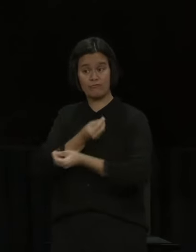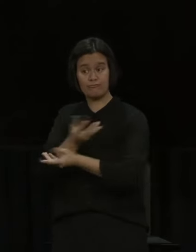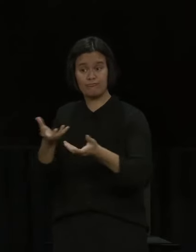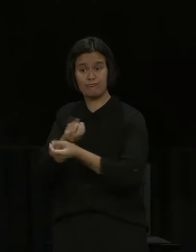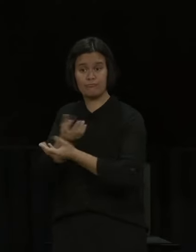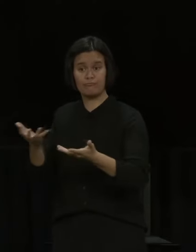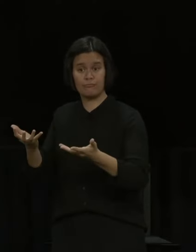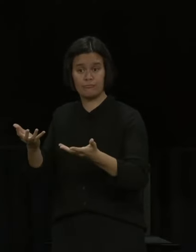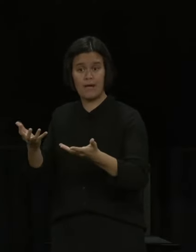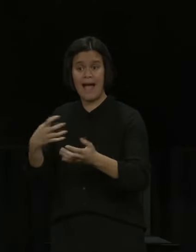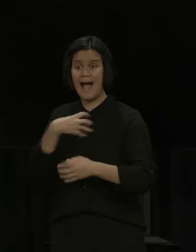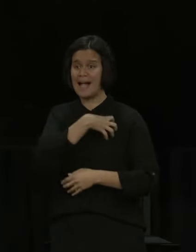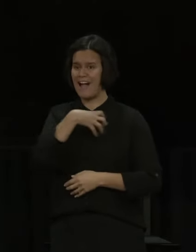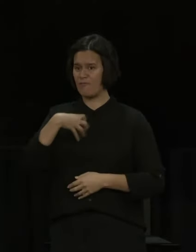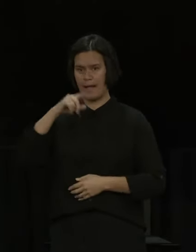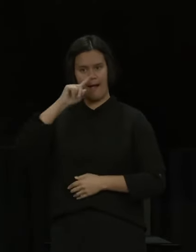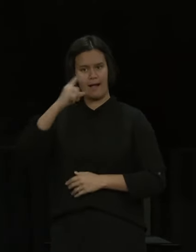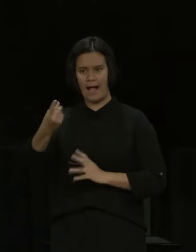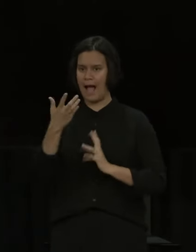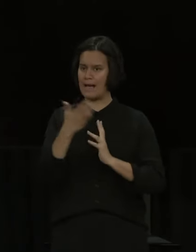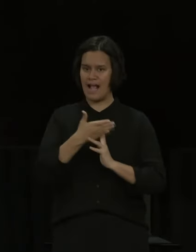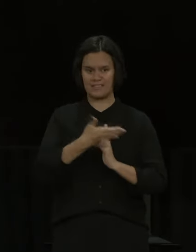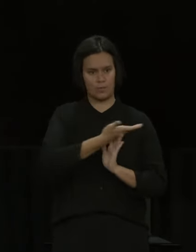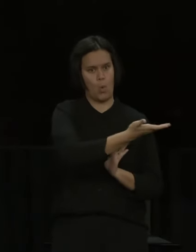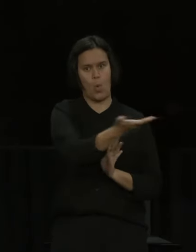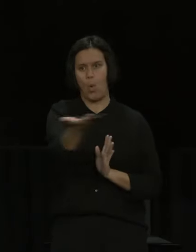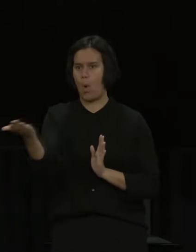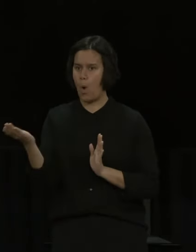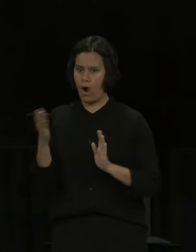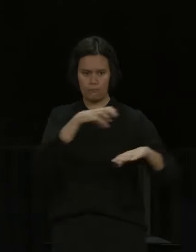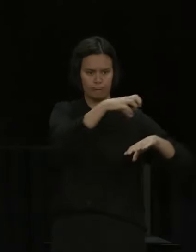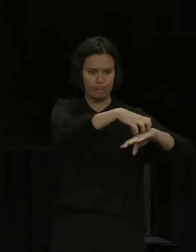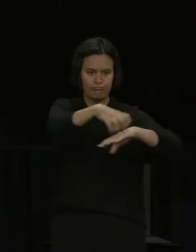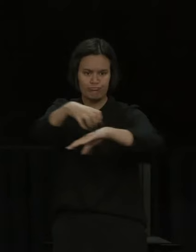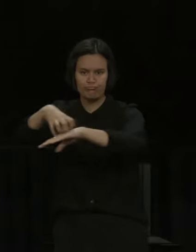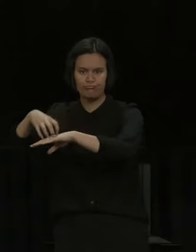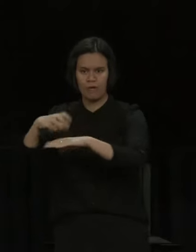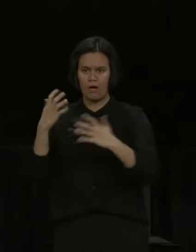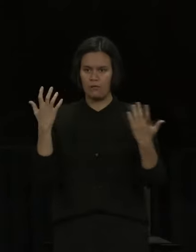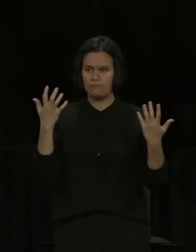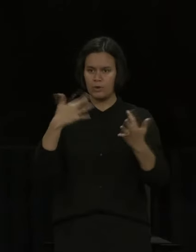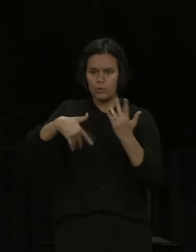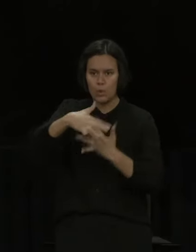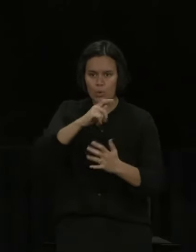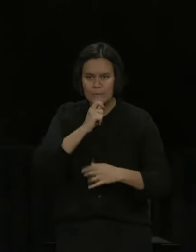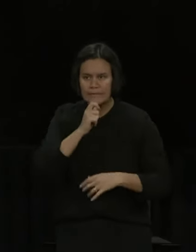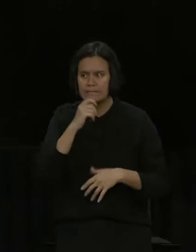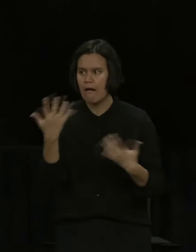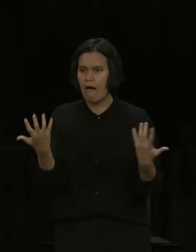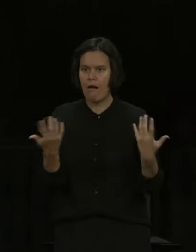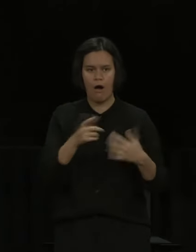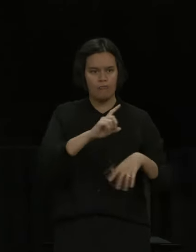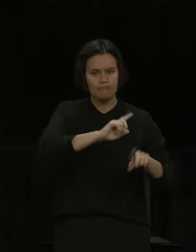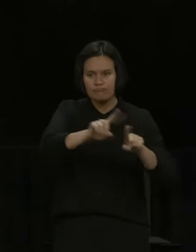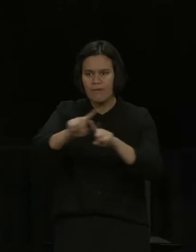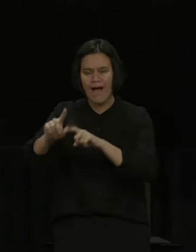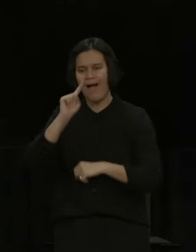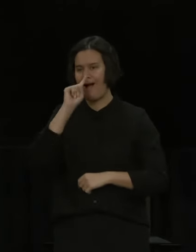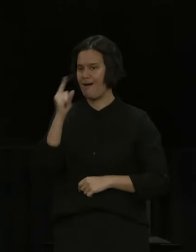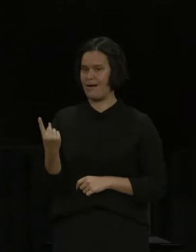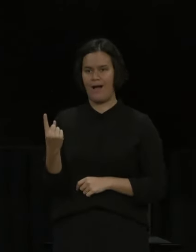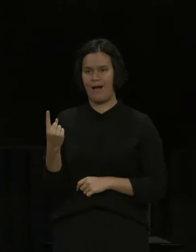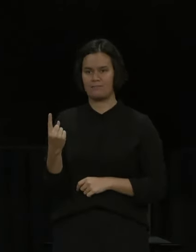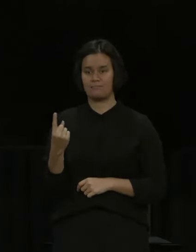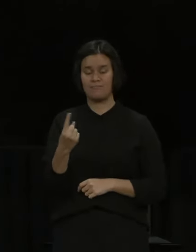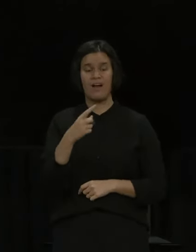and so that's one of the things that makes it really challenging. These aren't people who are plugged into the six o'clock news every night or